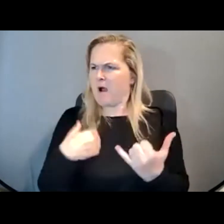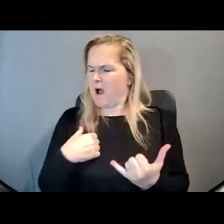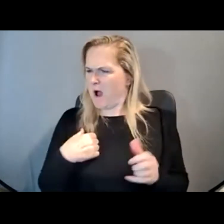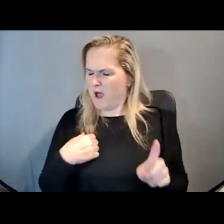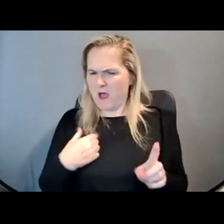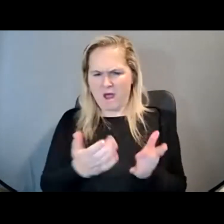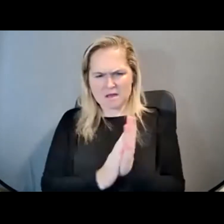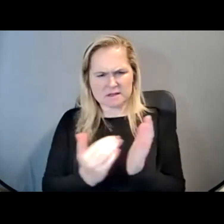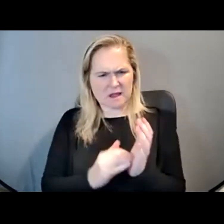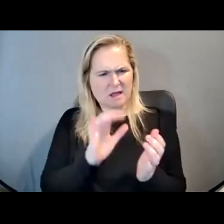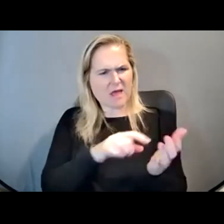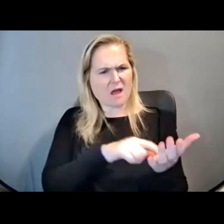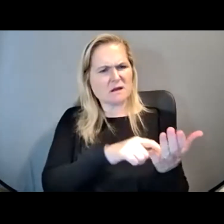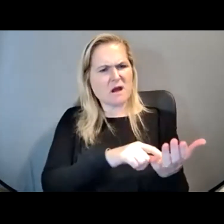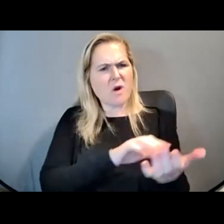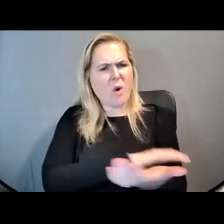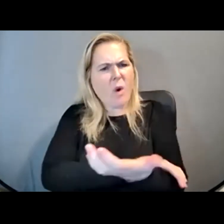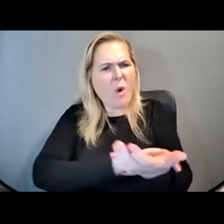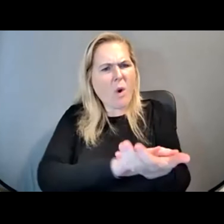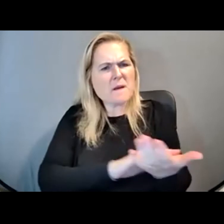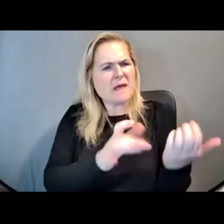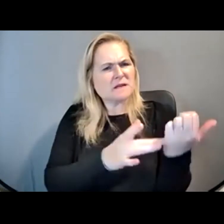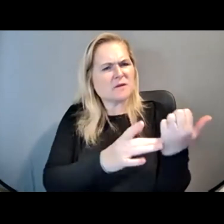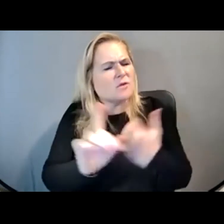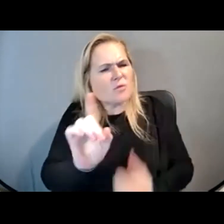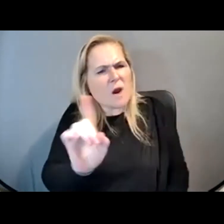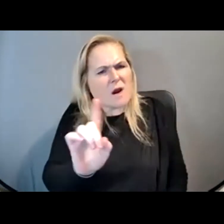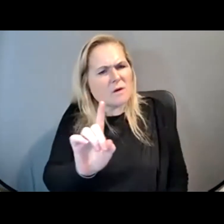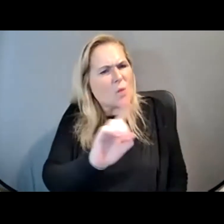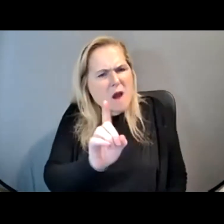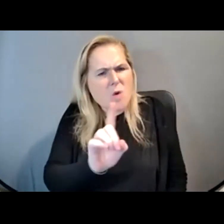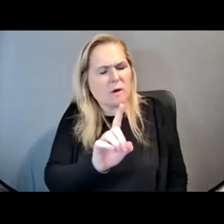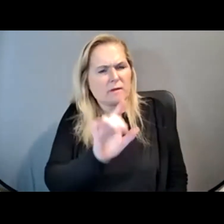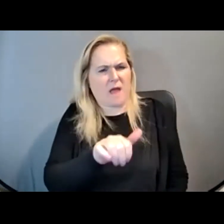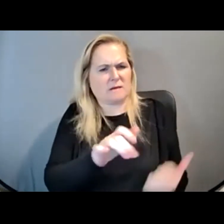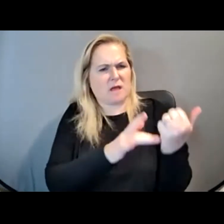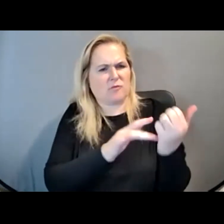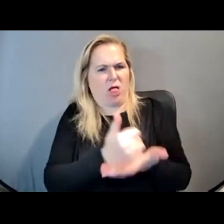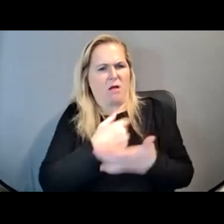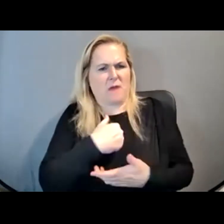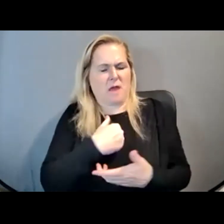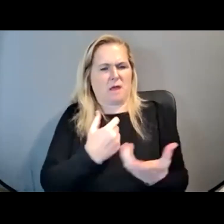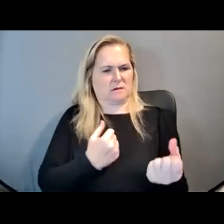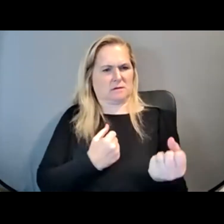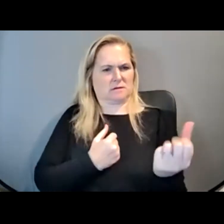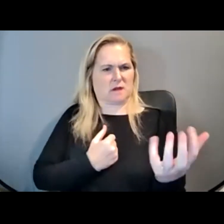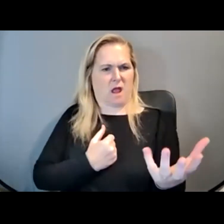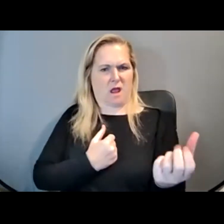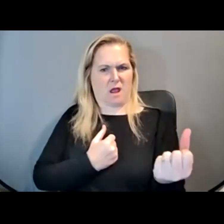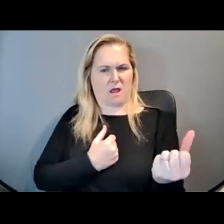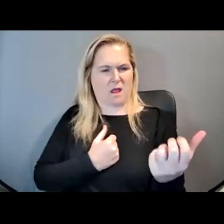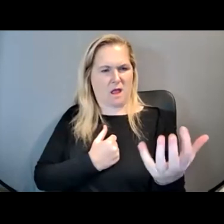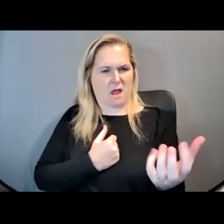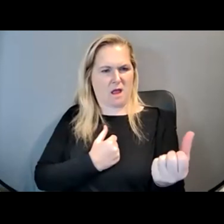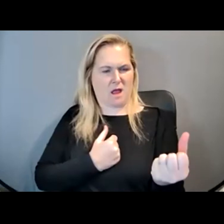where is that arm? Where is this technology that can help me open my fingers or help me better bend